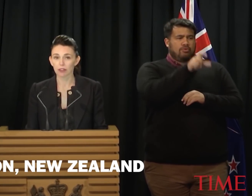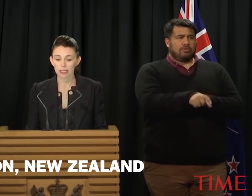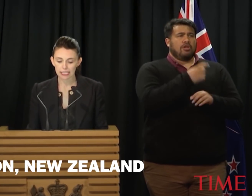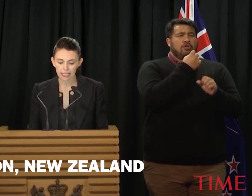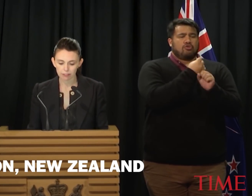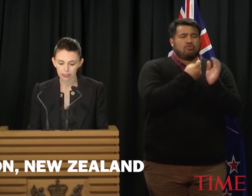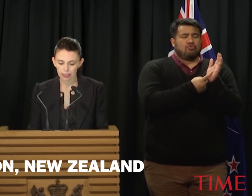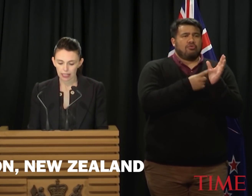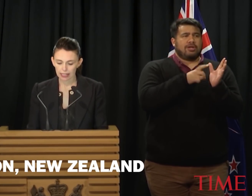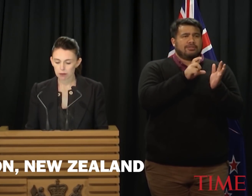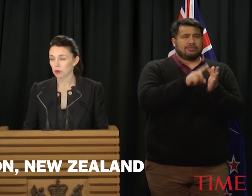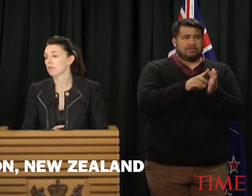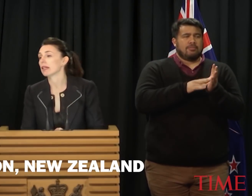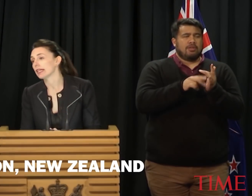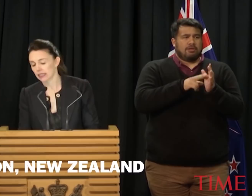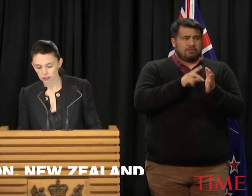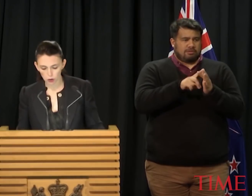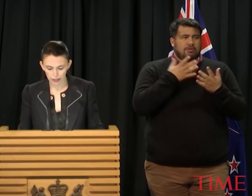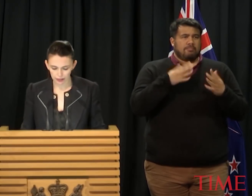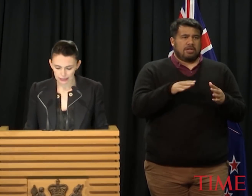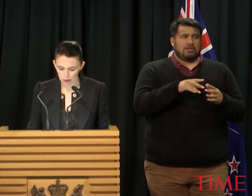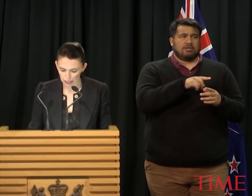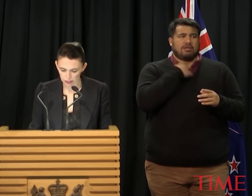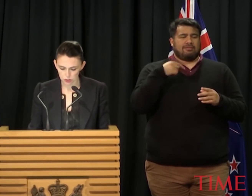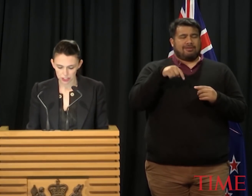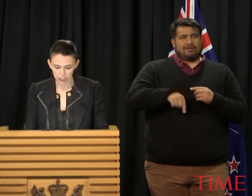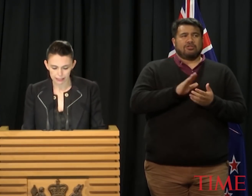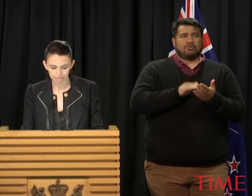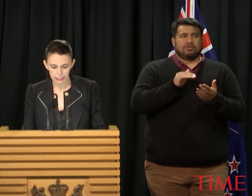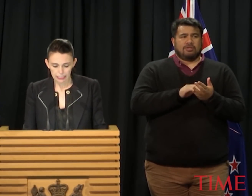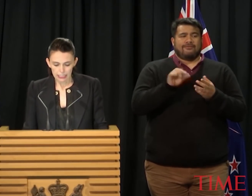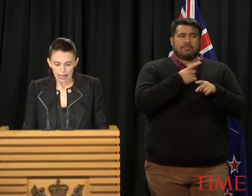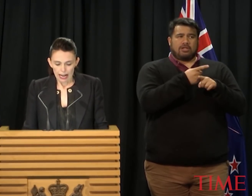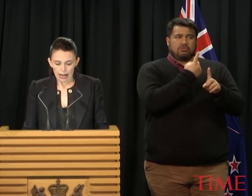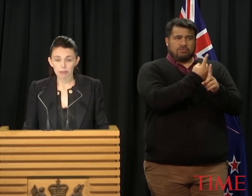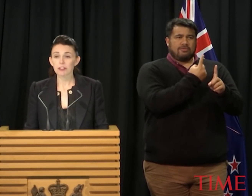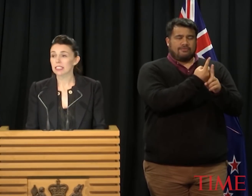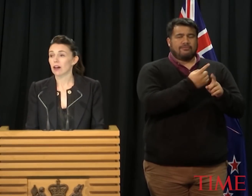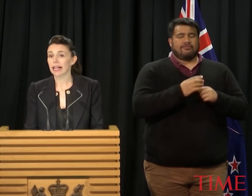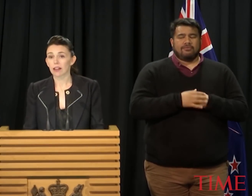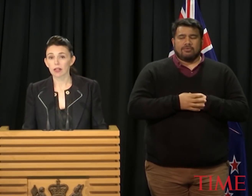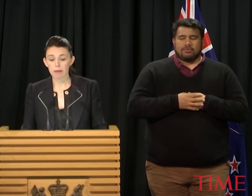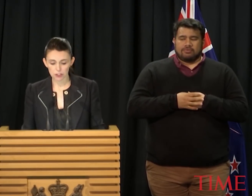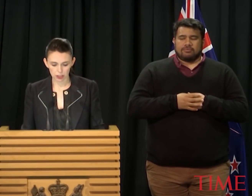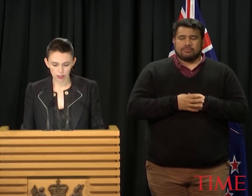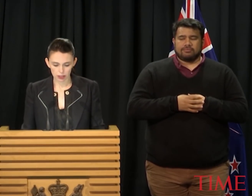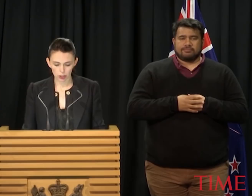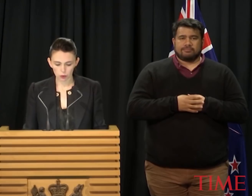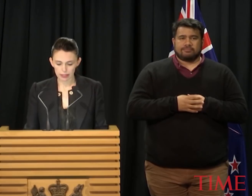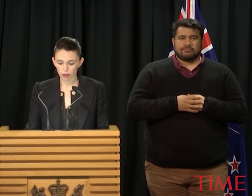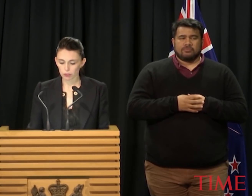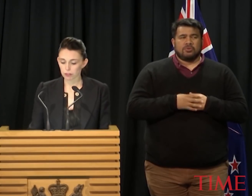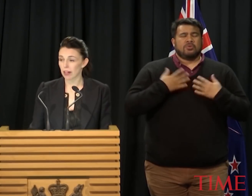Millan, having received a number of media queries about this tragedy. Firstly, I cannot imagine